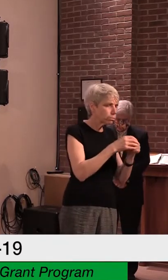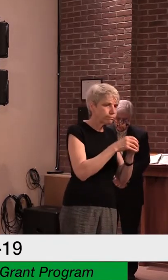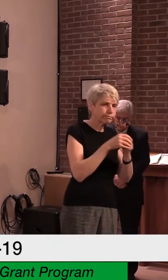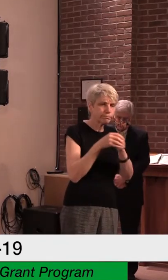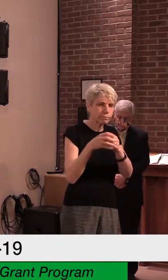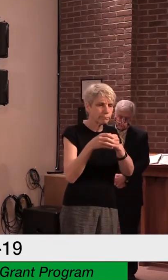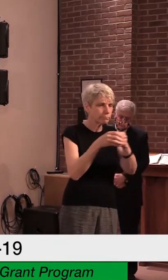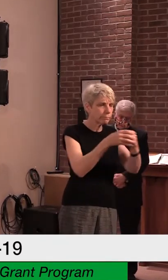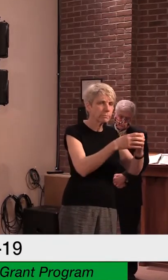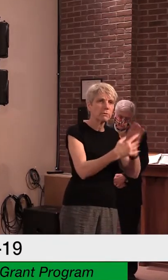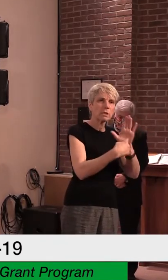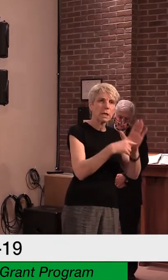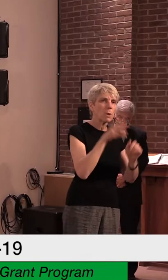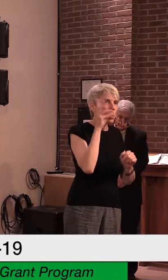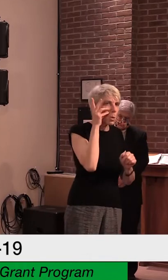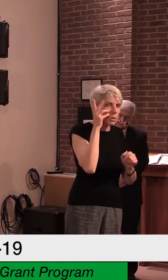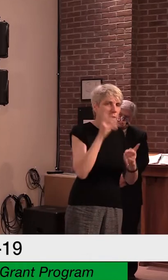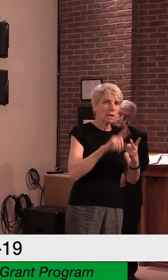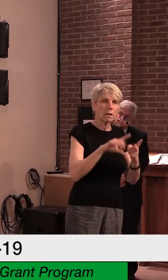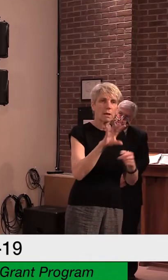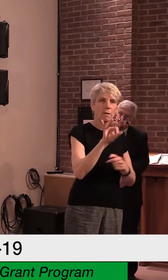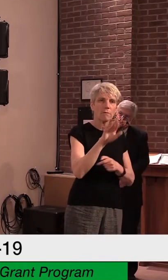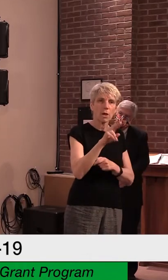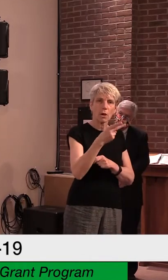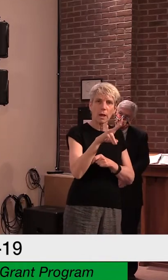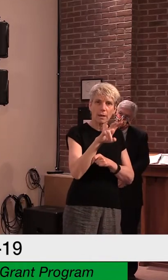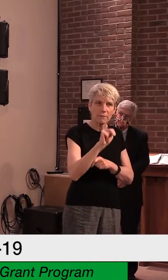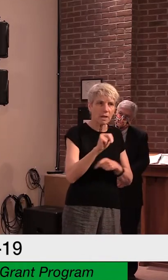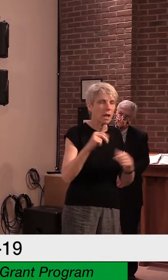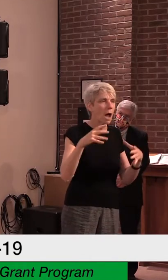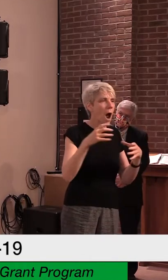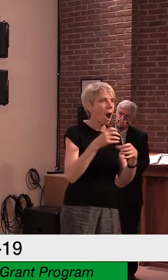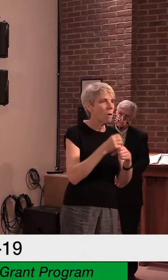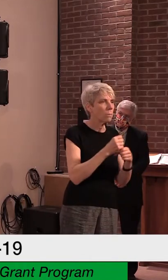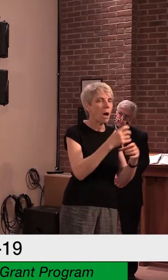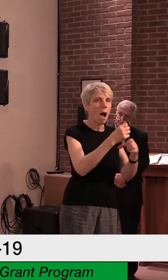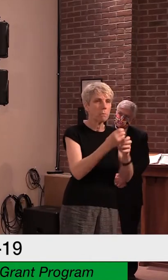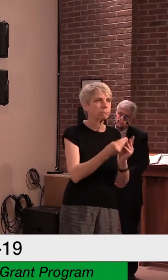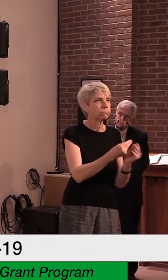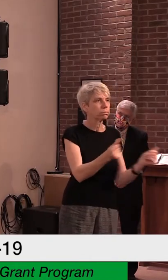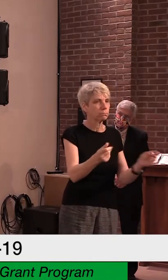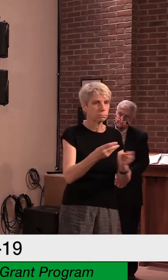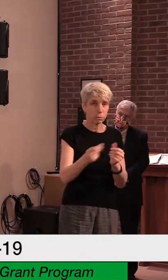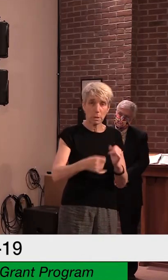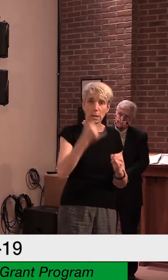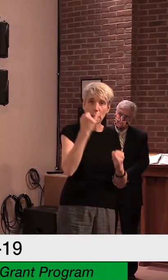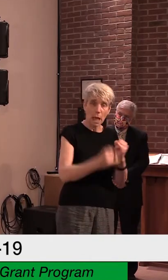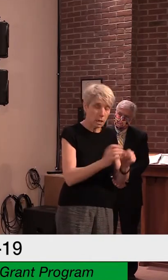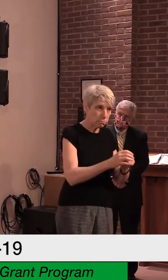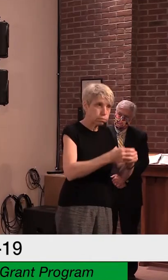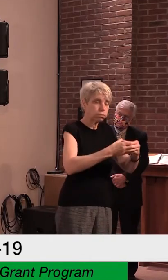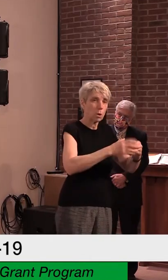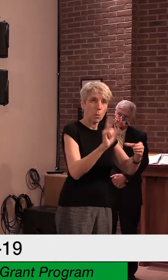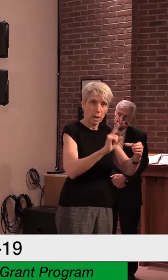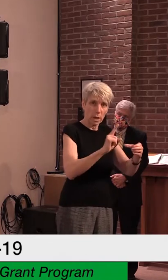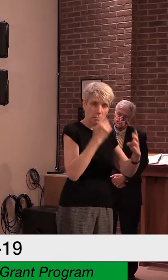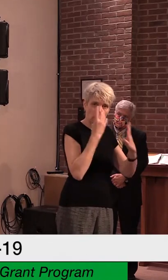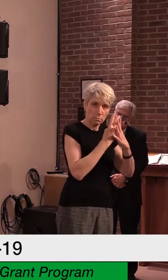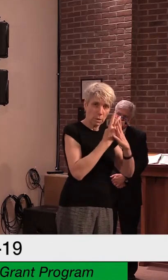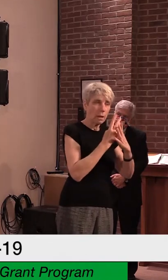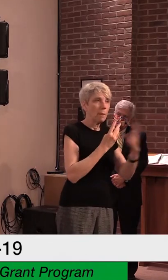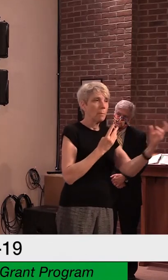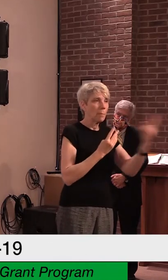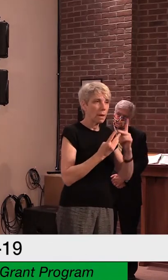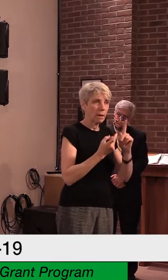winding down. With the newest one being the inmates that have returned from Mississippi. Knock on wood,